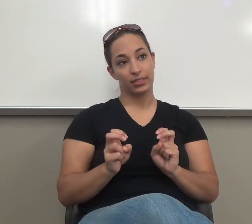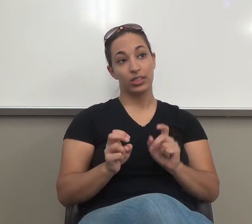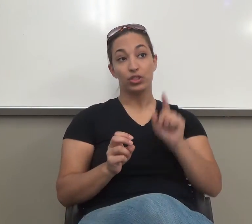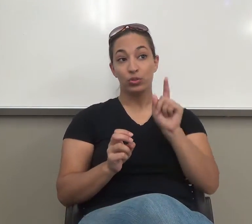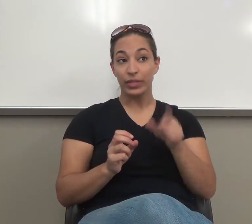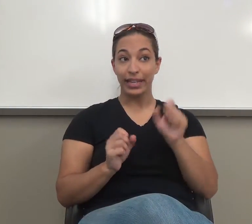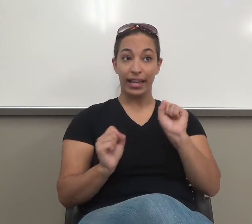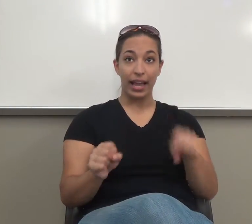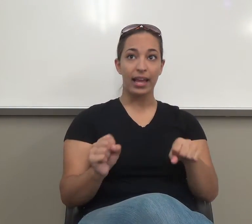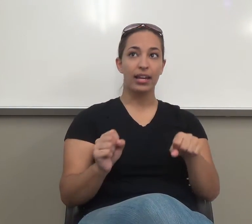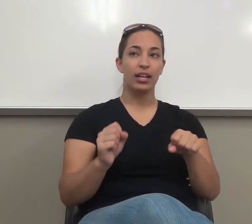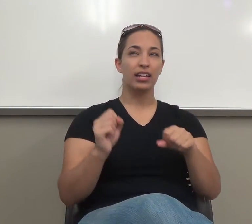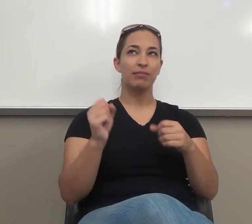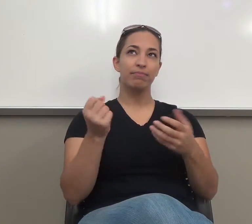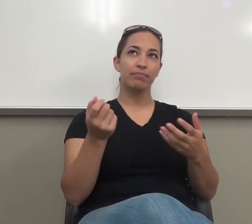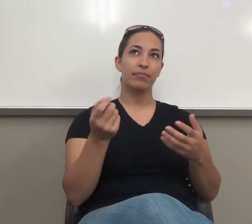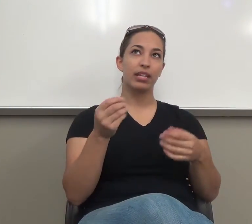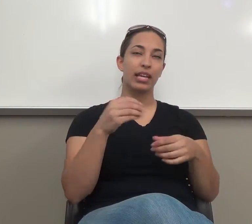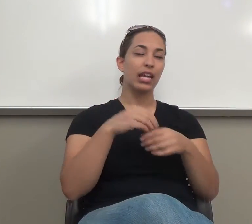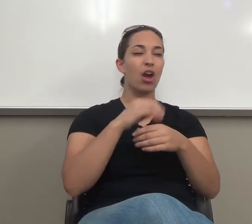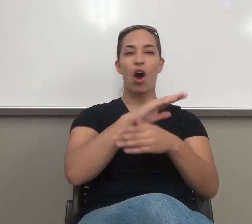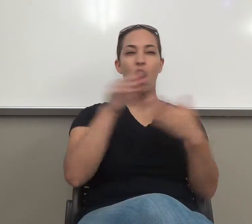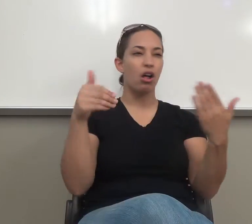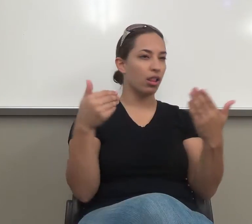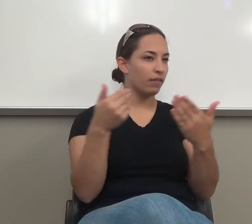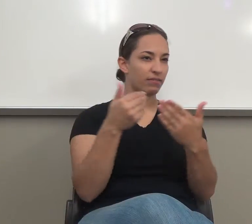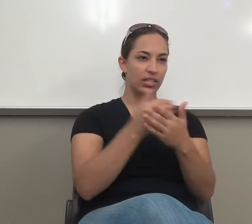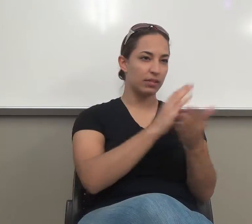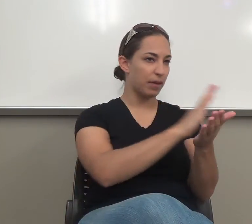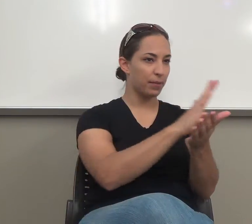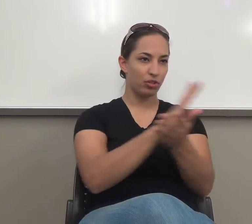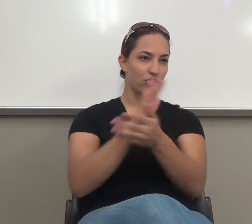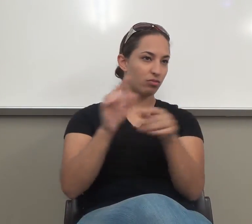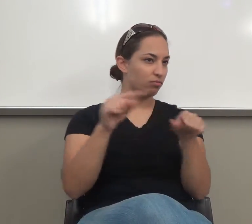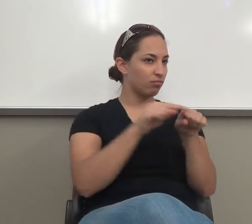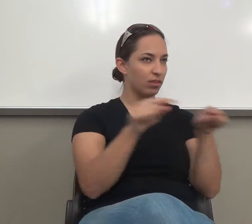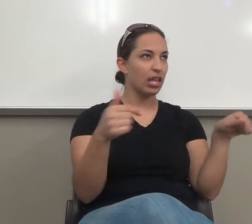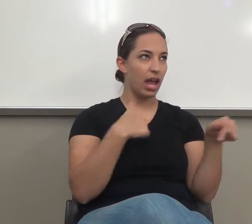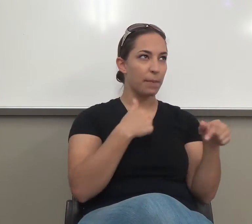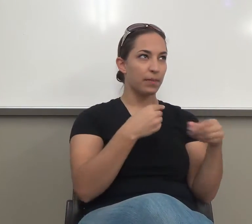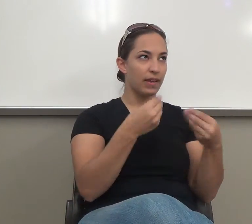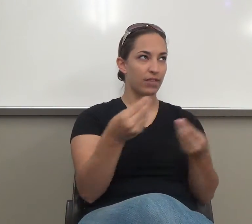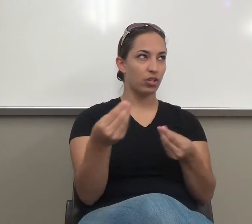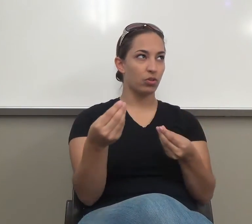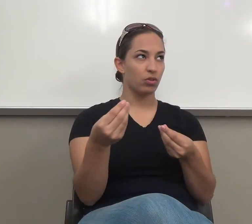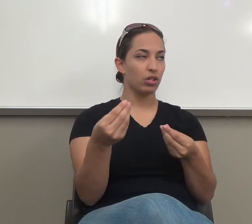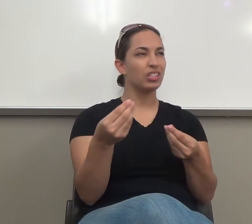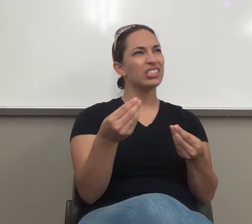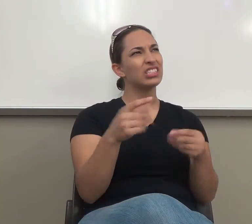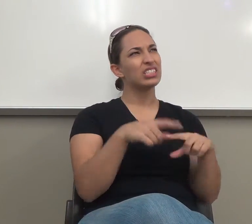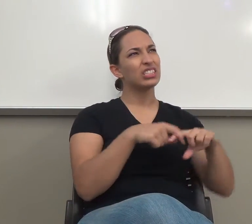in the case of all of these papers, do you know what the other thing is about this thing?